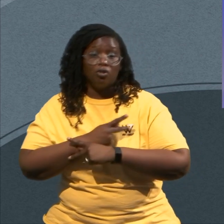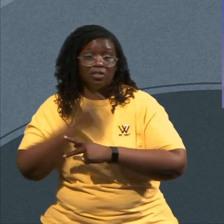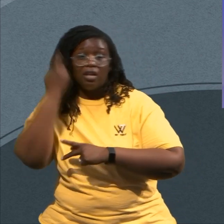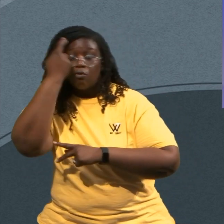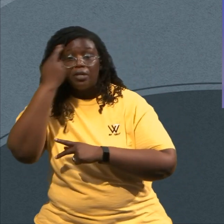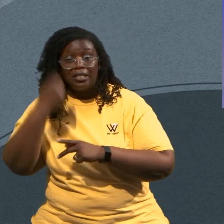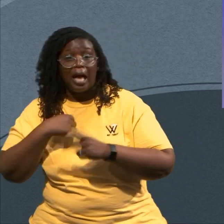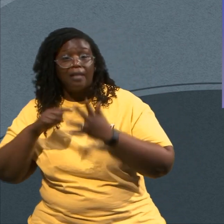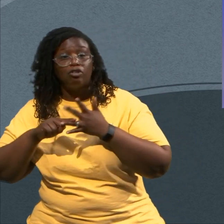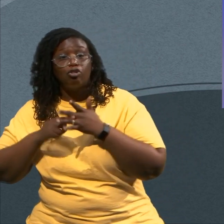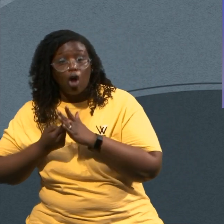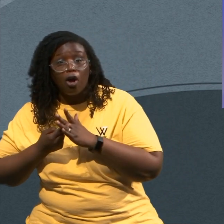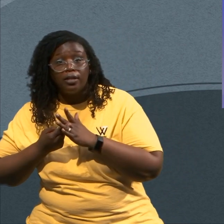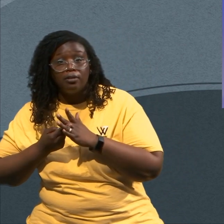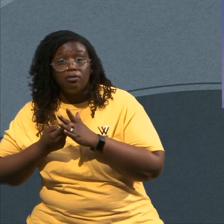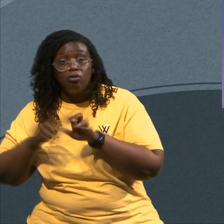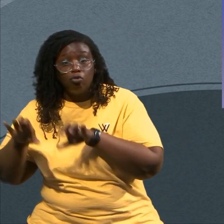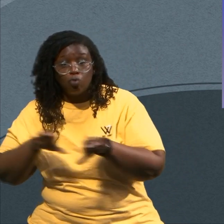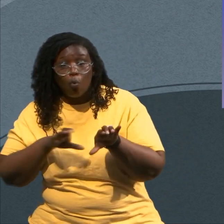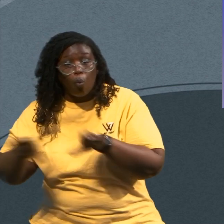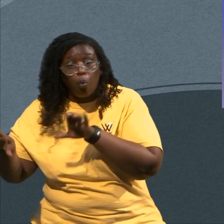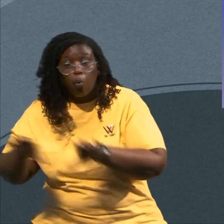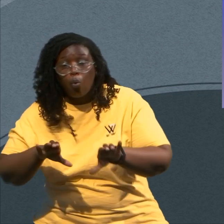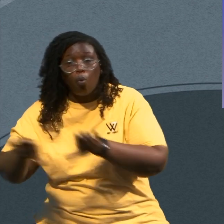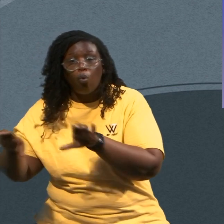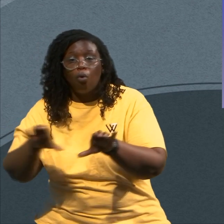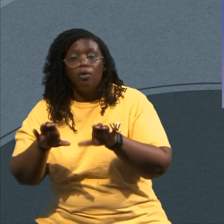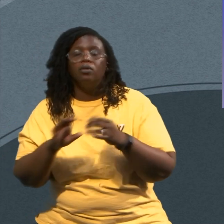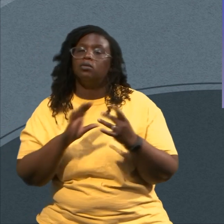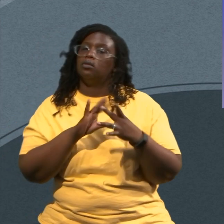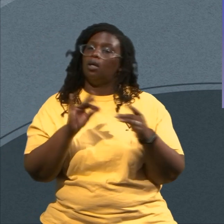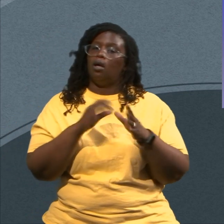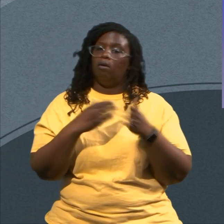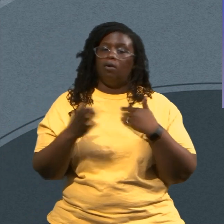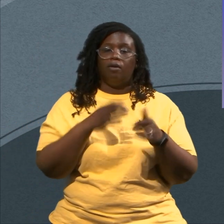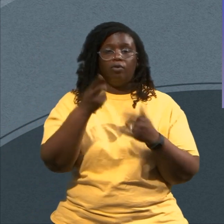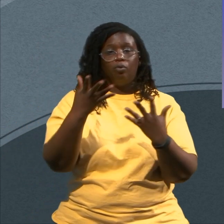No I Say what You want I'm not Scared to Tell this Truth